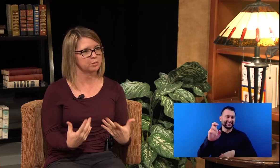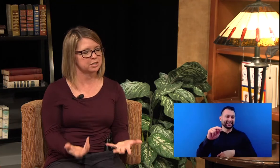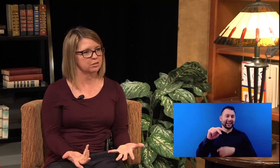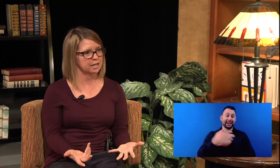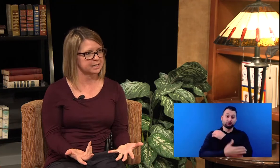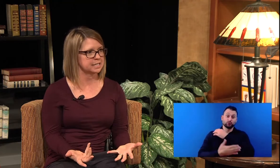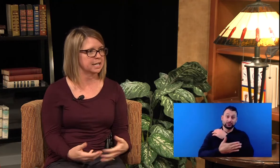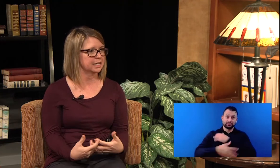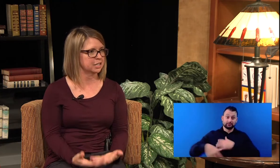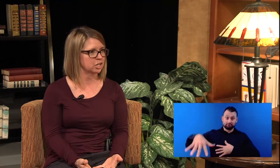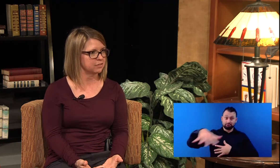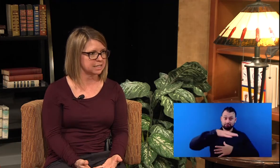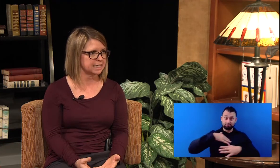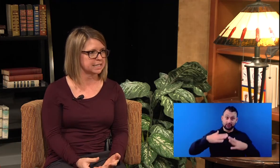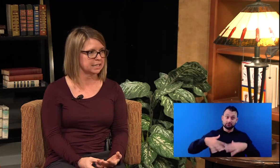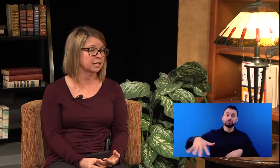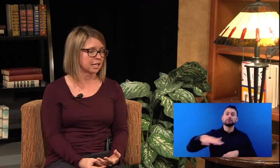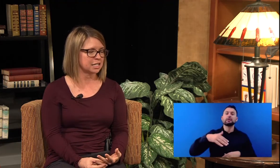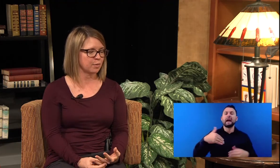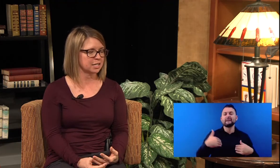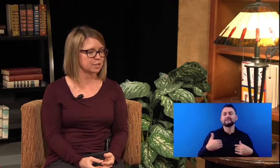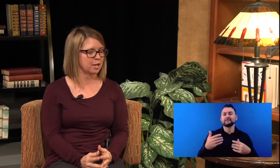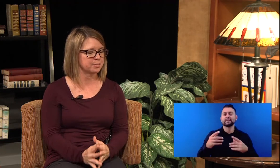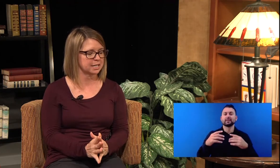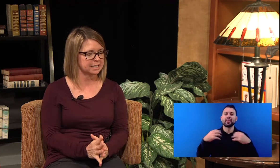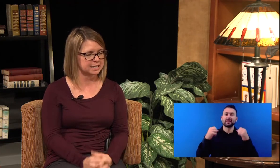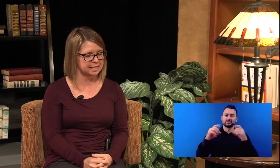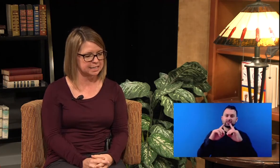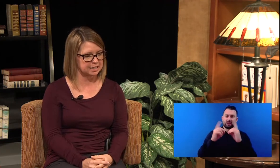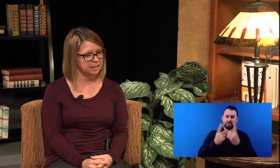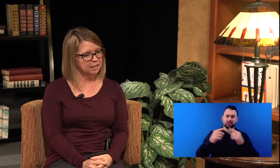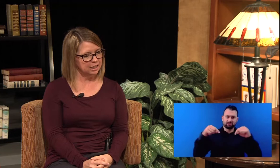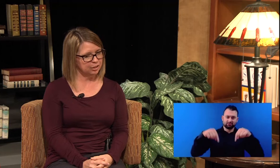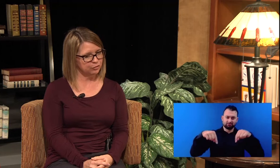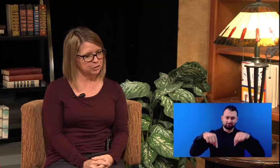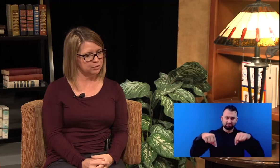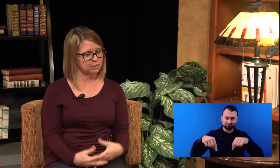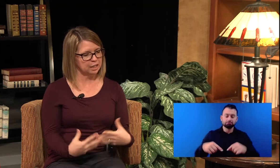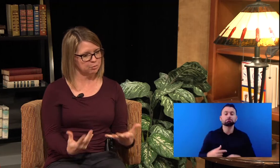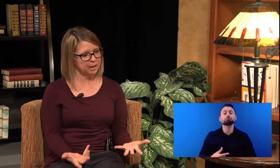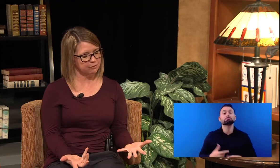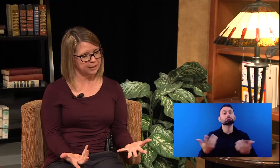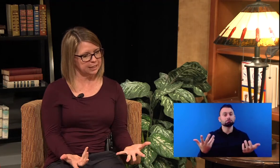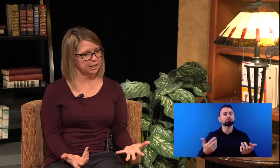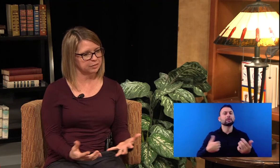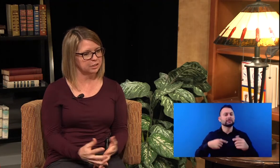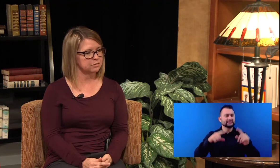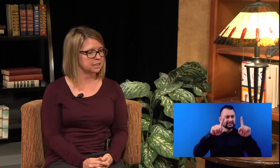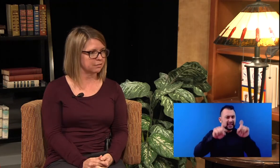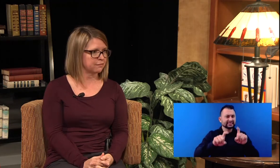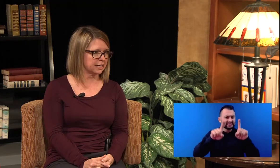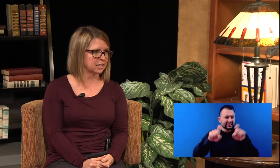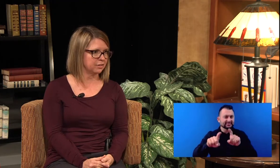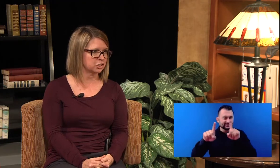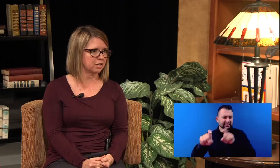we do our STI and HIV testing as well as some hepatitis testing. If you came back finding out that you did in fact have HIV,